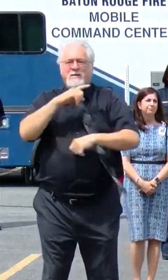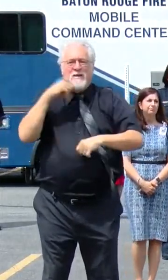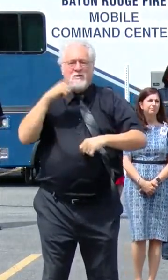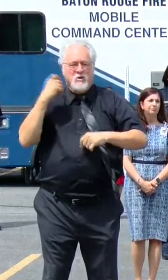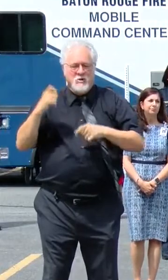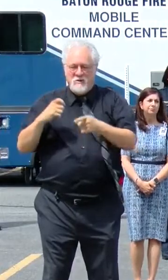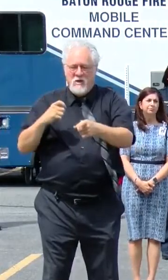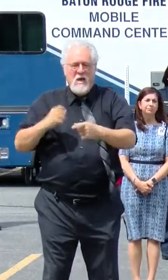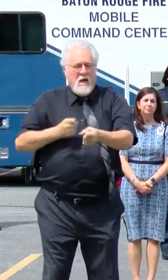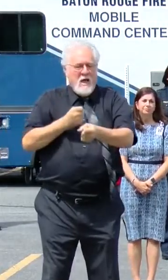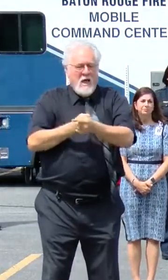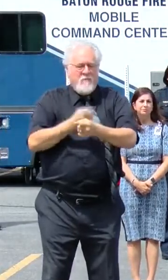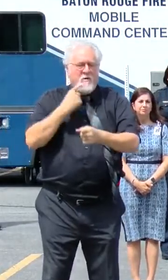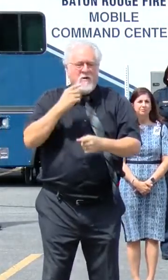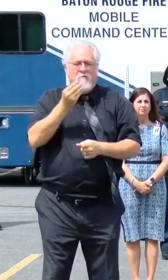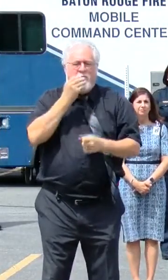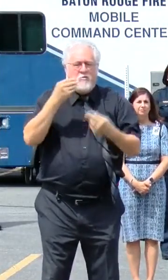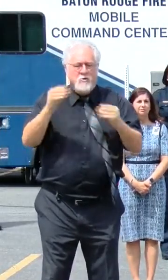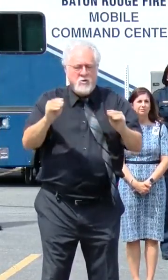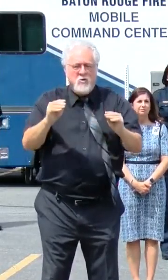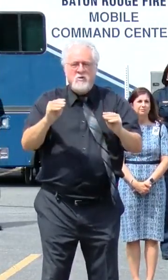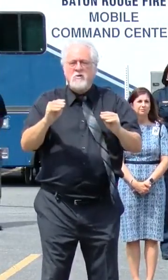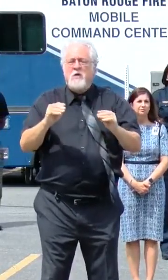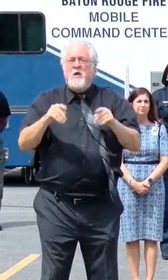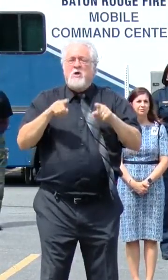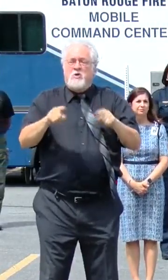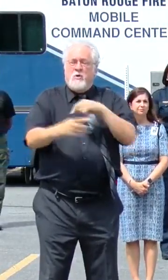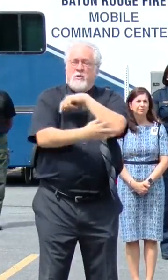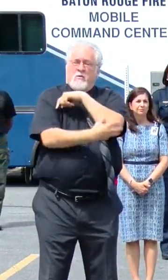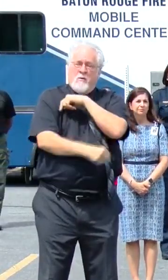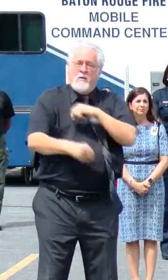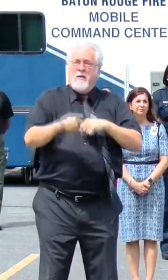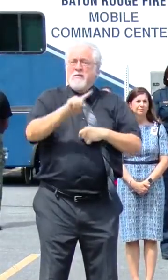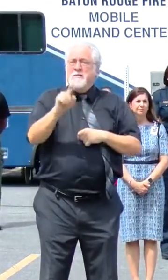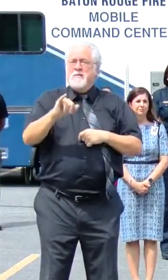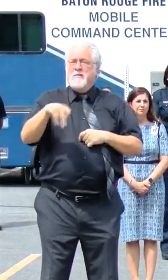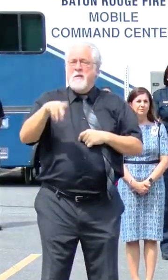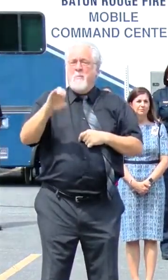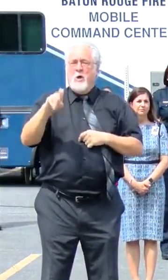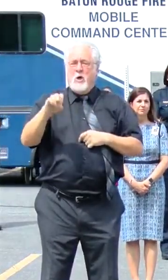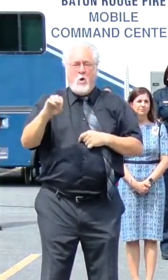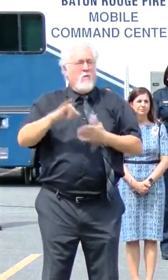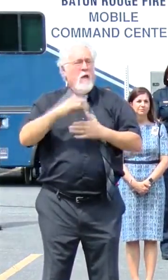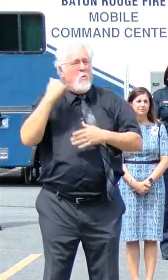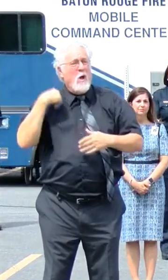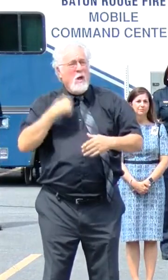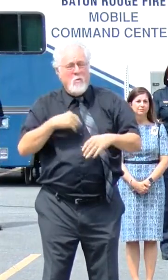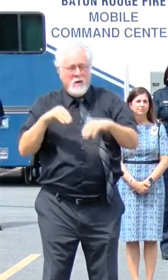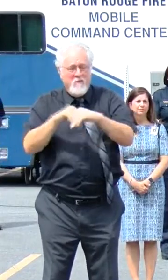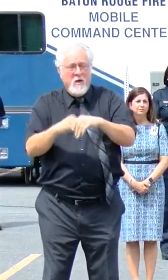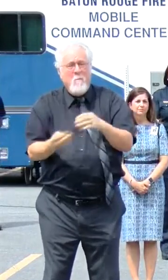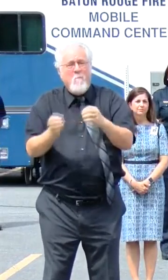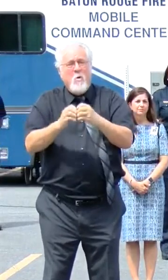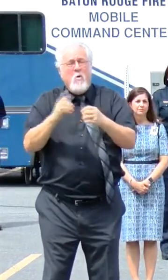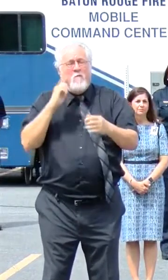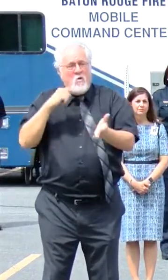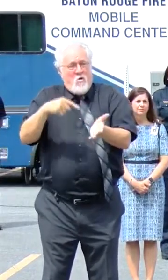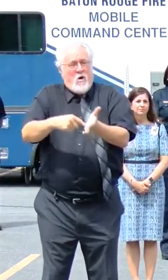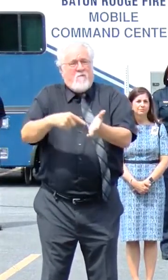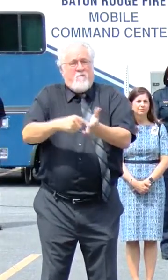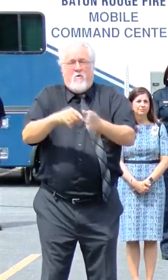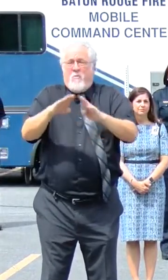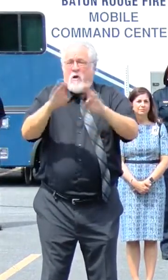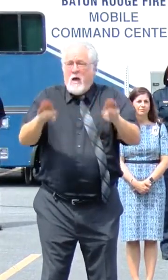and impoverished zip codes is an imperative. It's why we promote and invest more in affordable housing